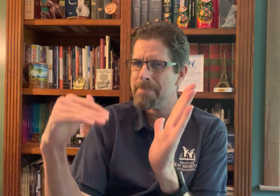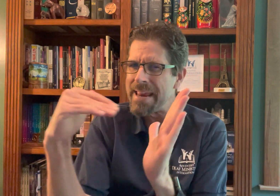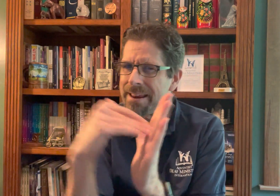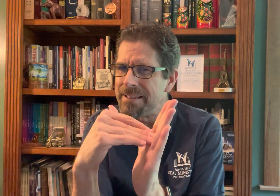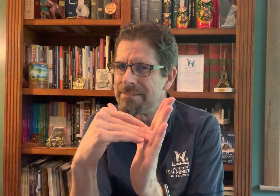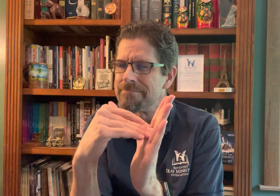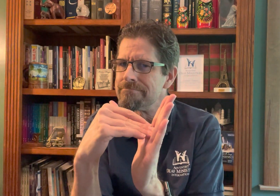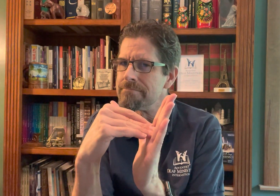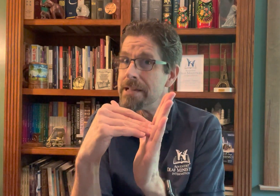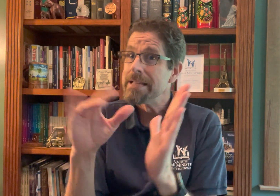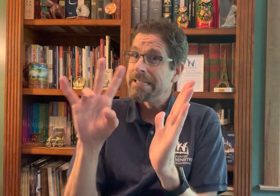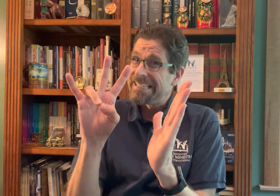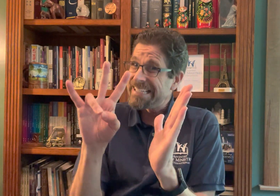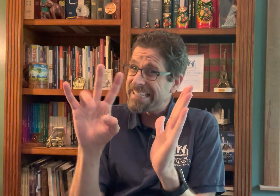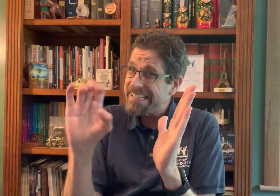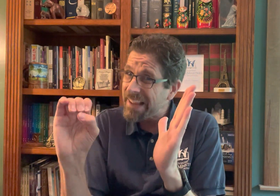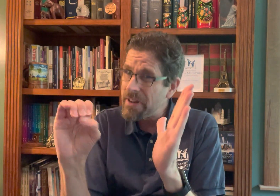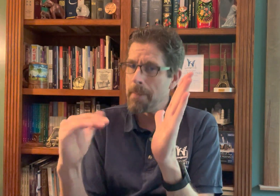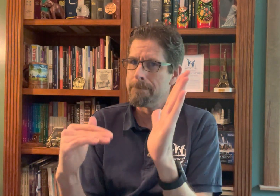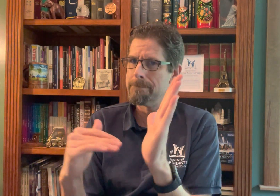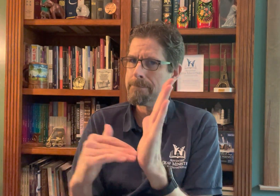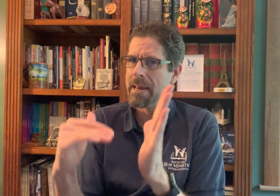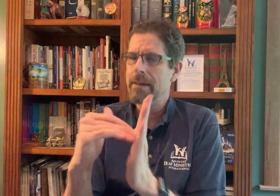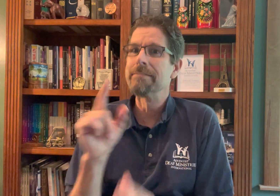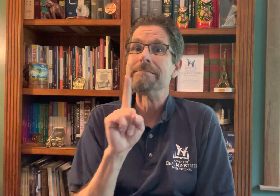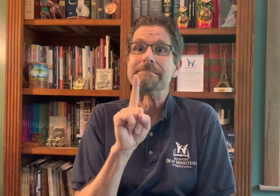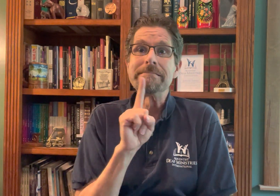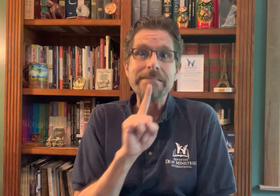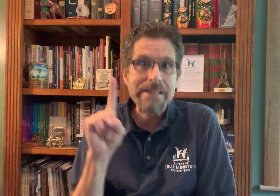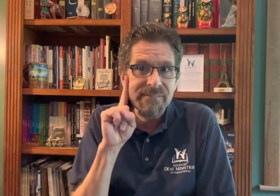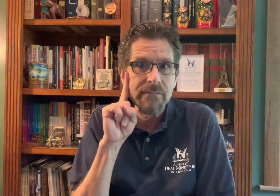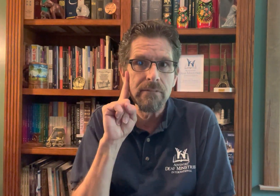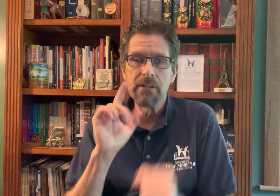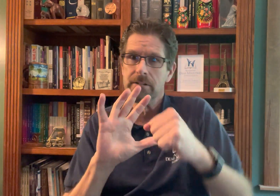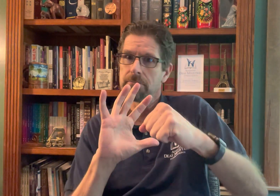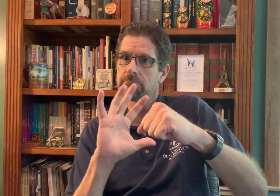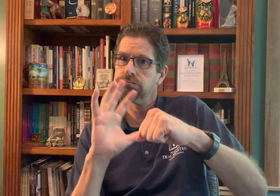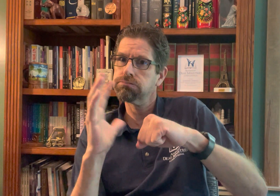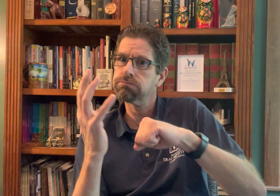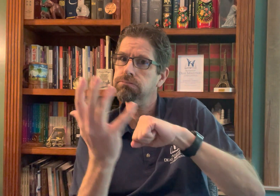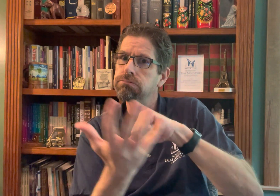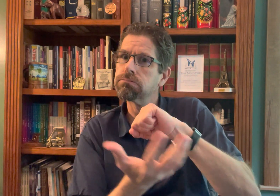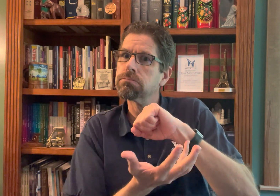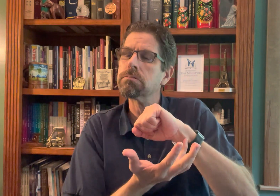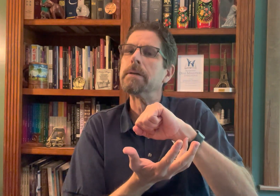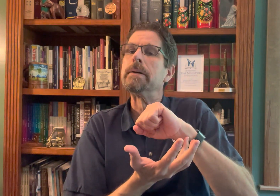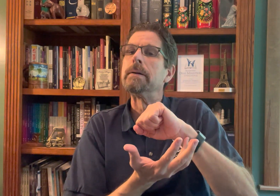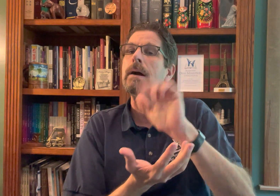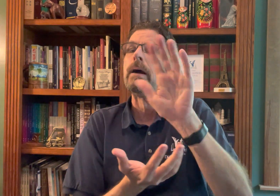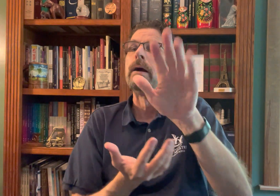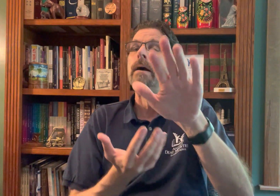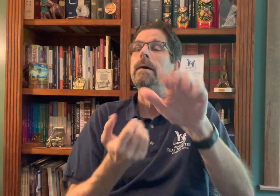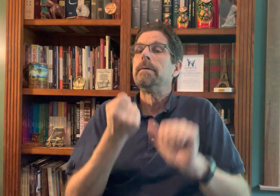There's about 70 million, 70 million deaf people around the world.